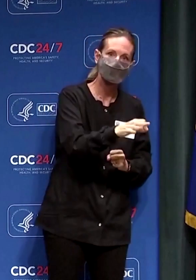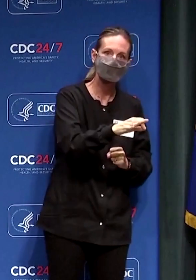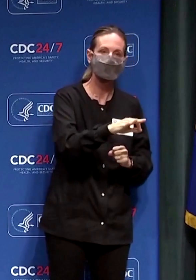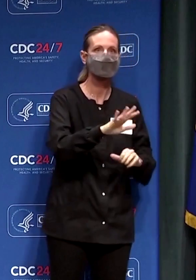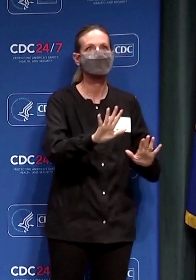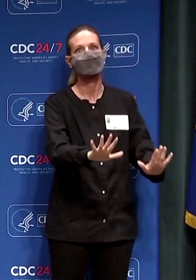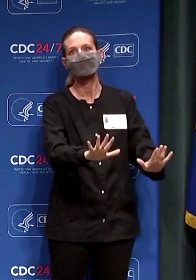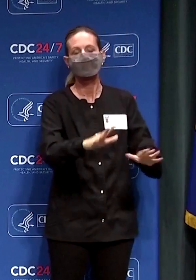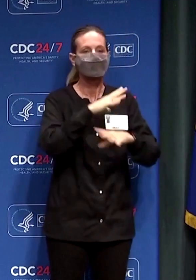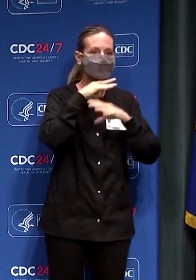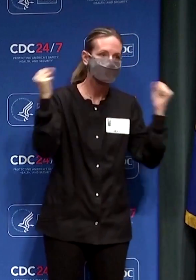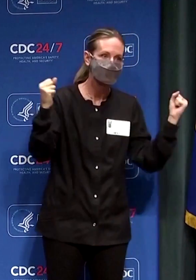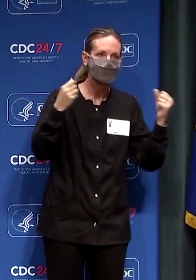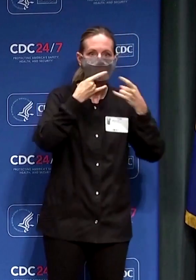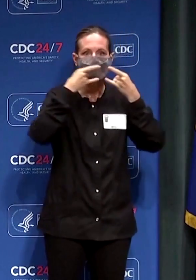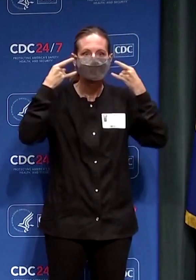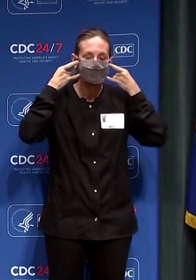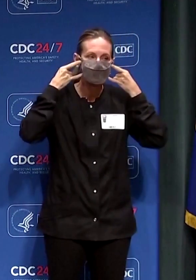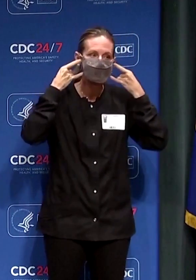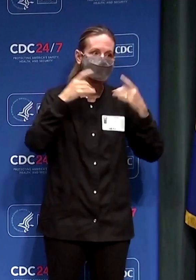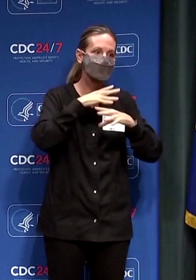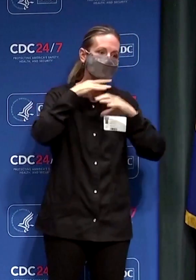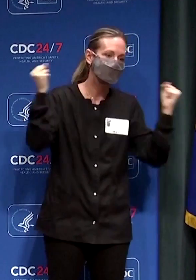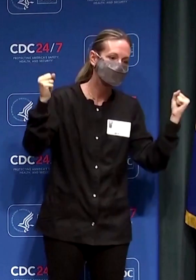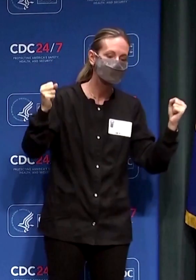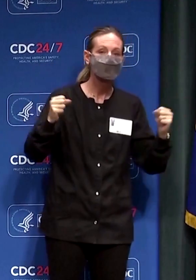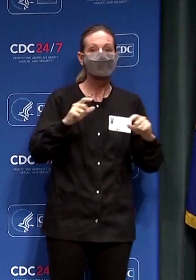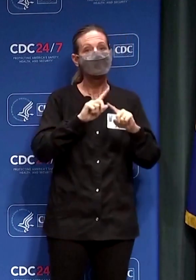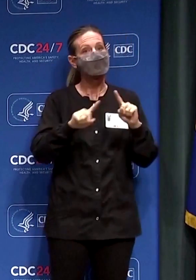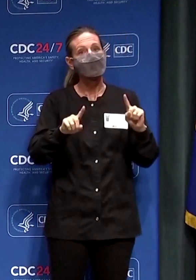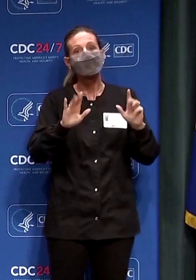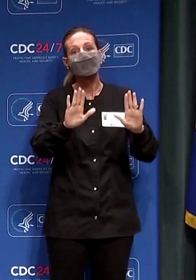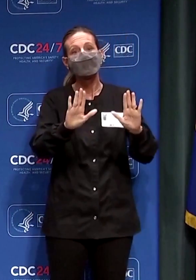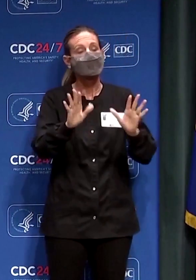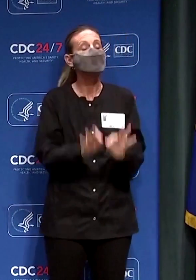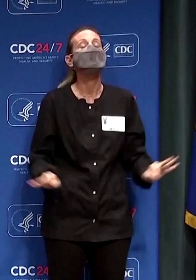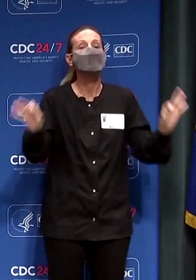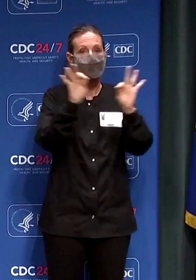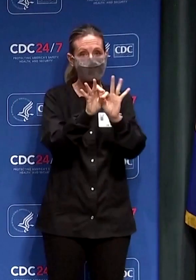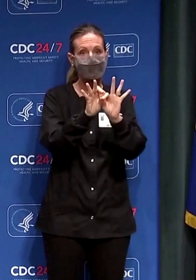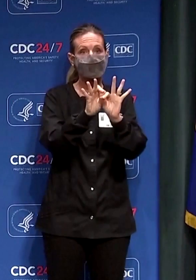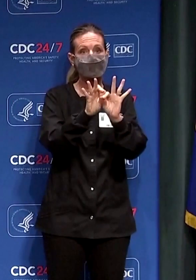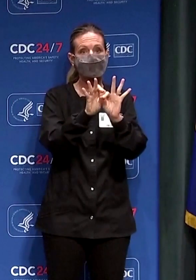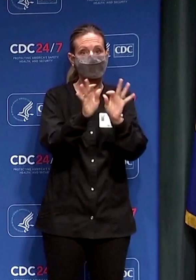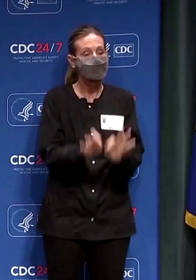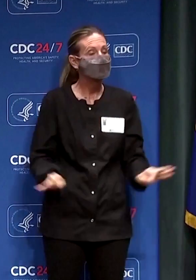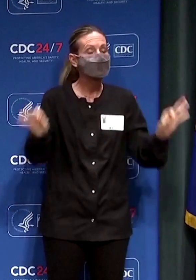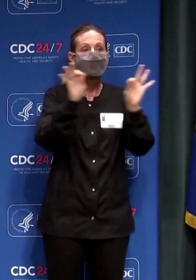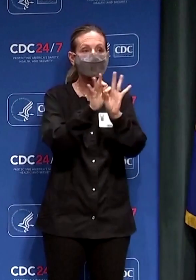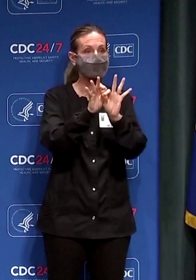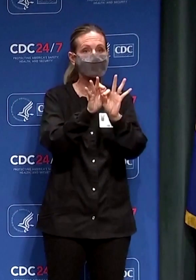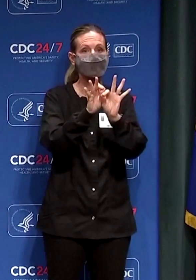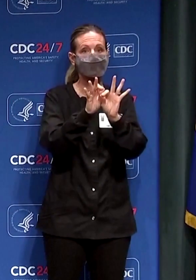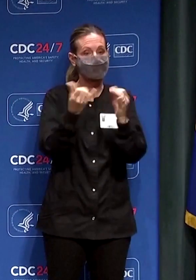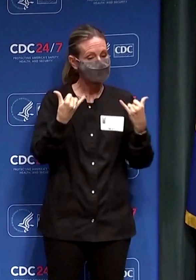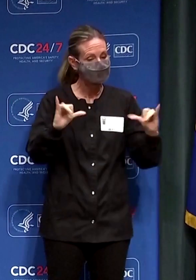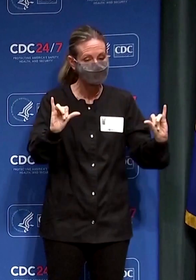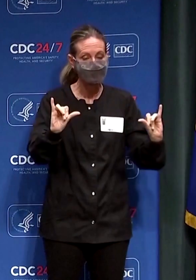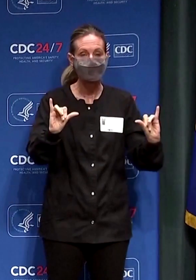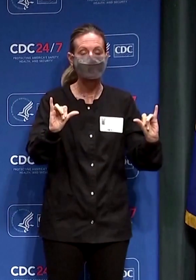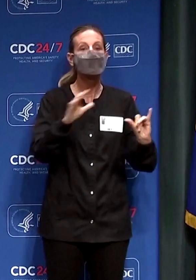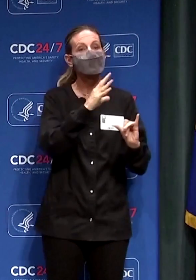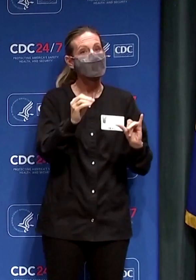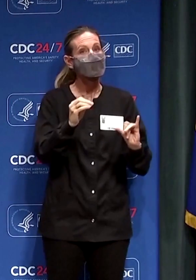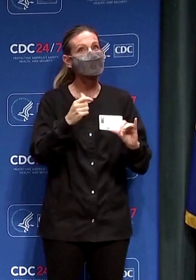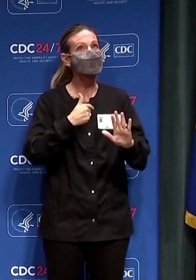get tired of wearing masks but it continues to be as important as it's ever been and i would say it's more important